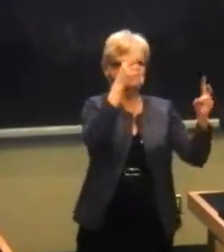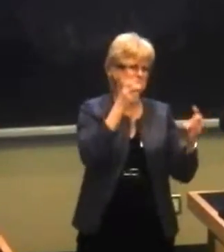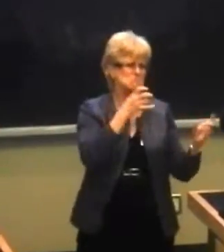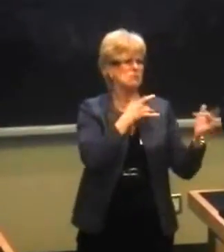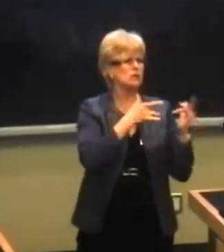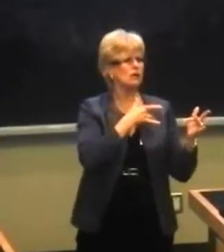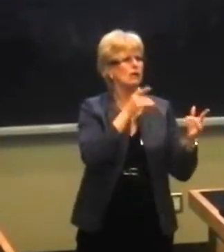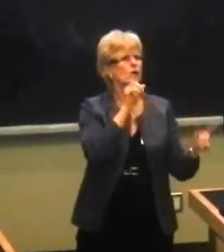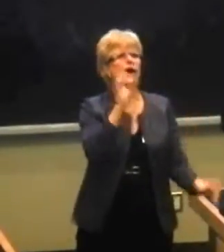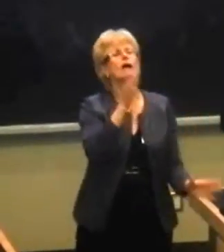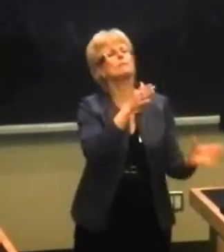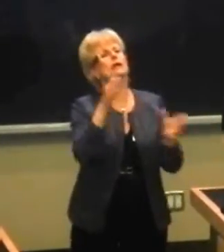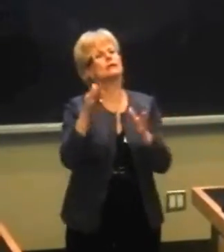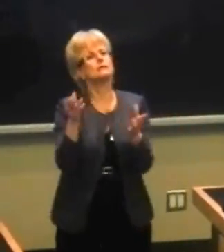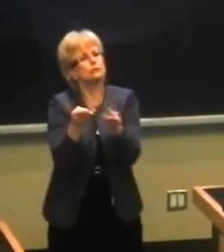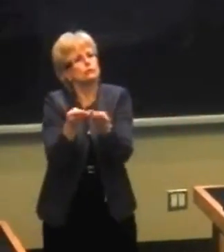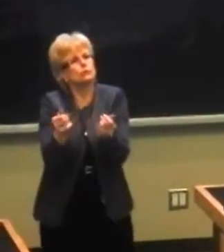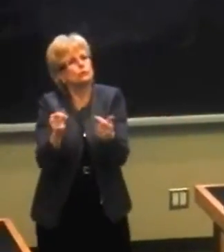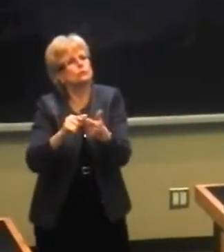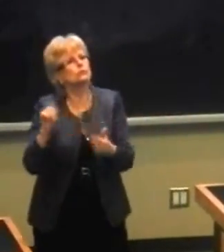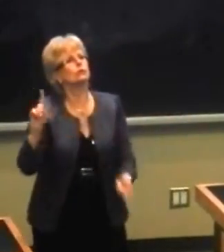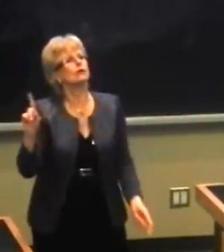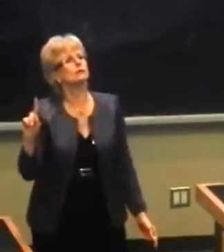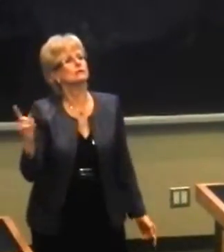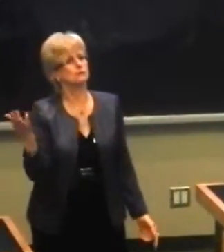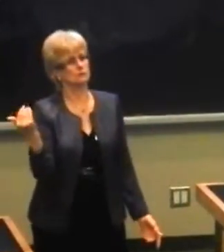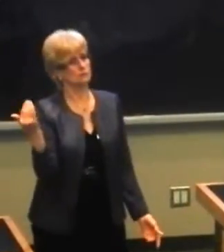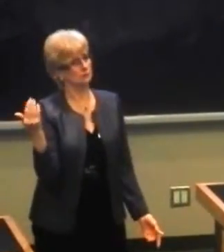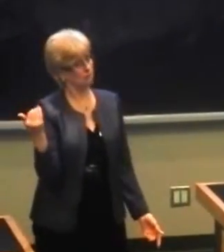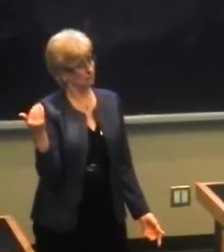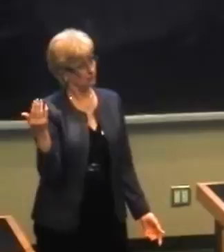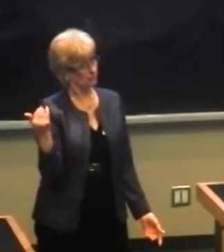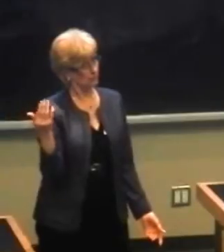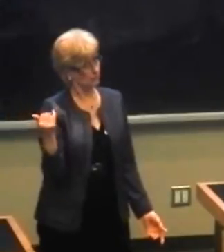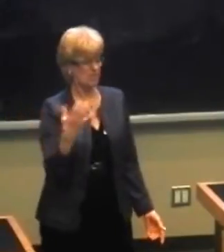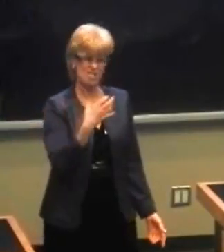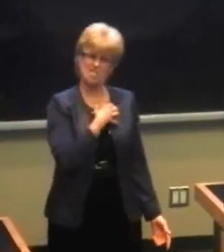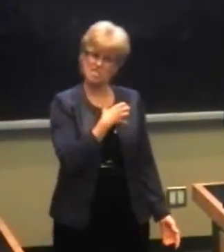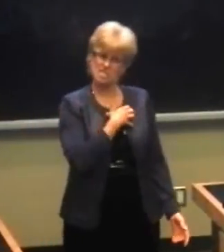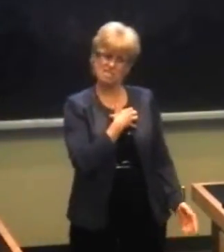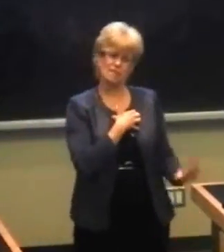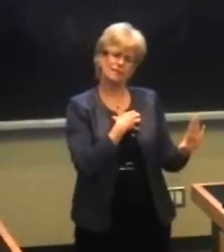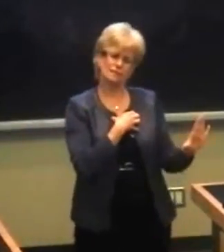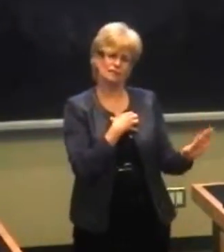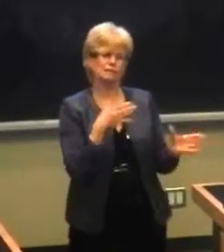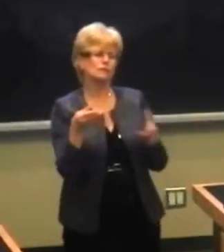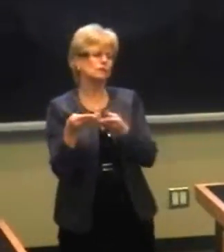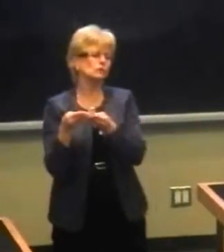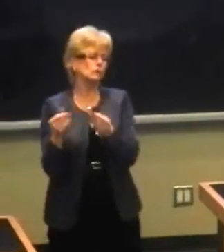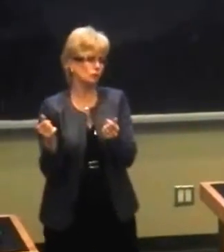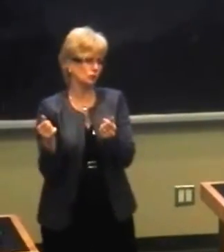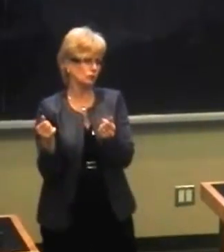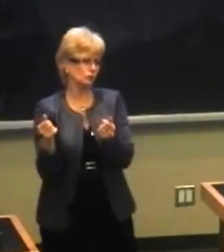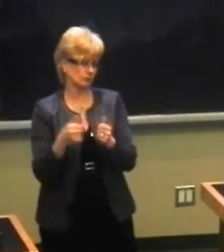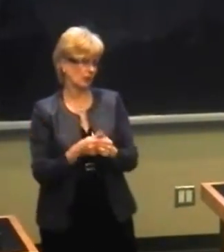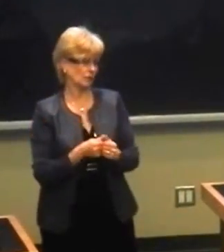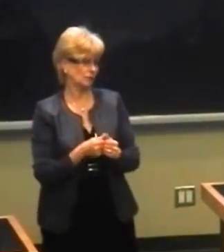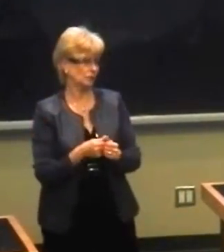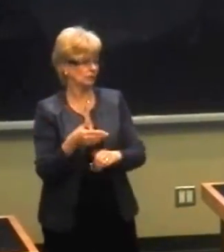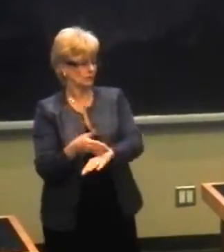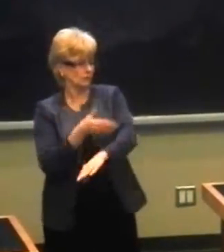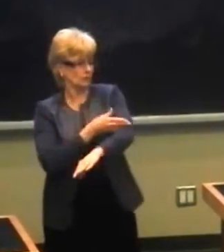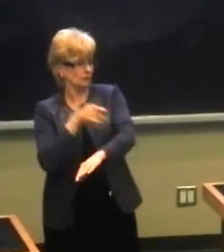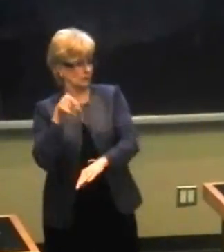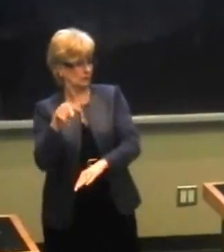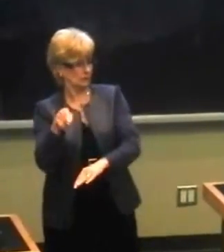concerns, but where possible, if you could suggest solutions too, that would be immensely helpful. So in answering the question, how can the